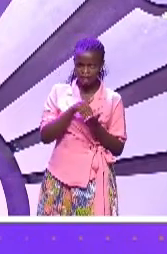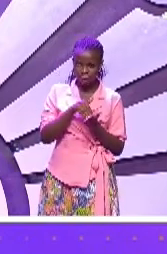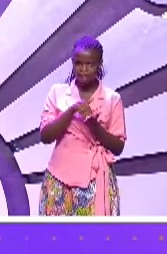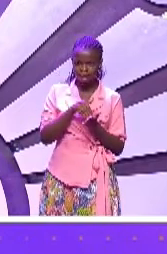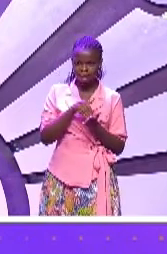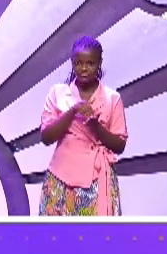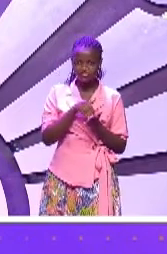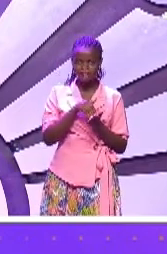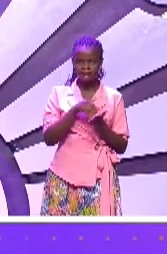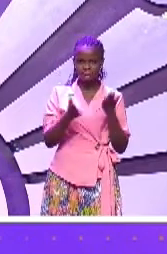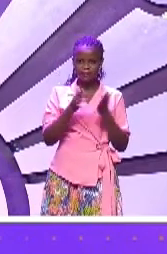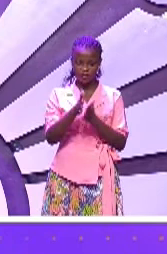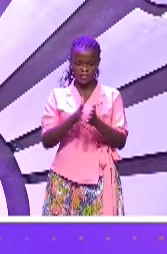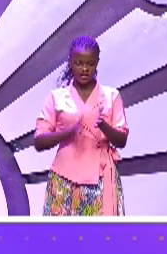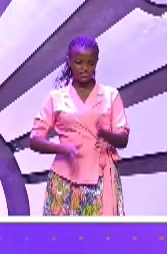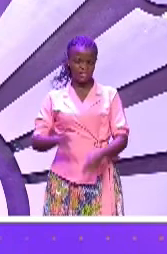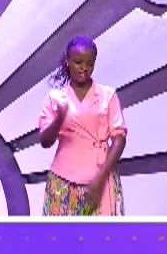you're not holy you're not righteous enough